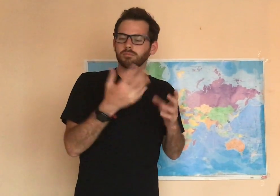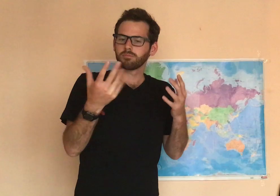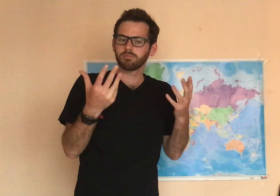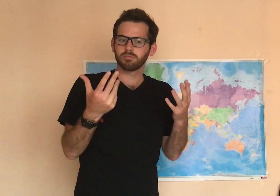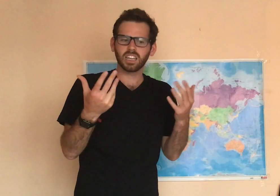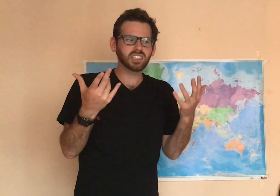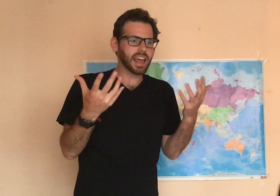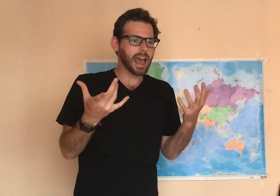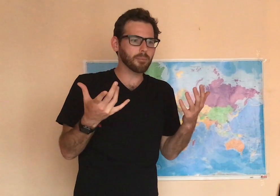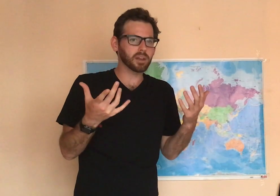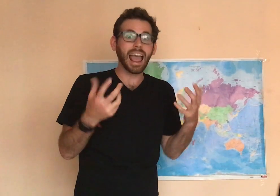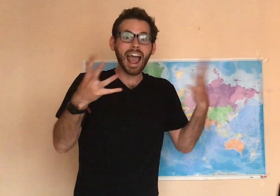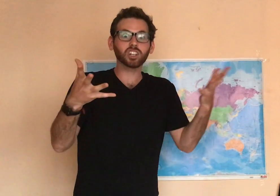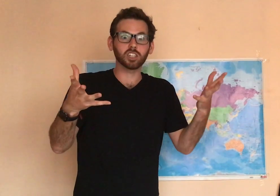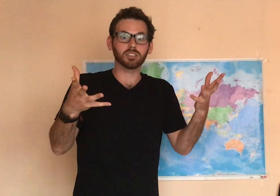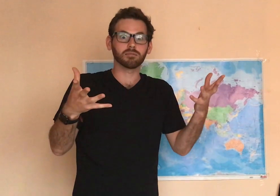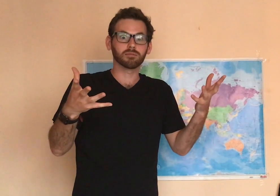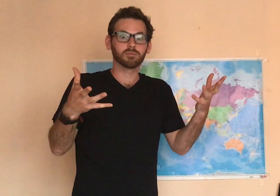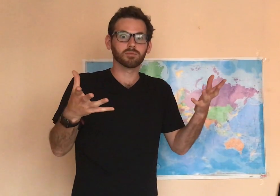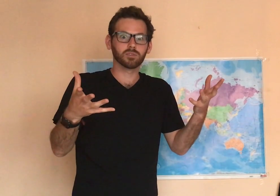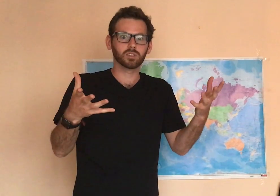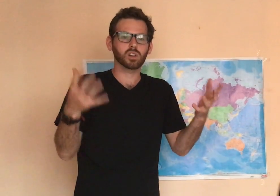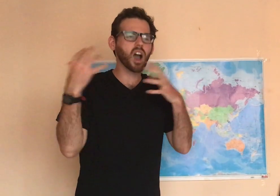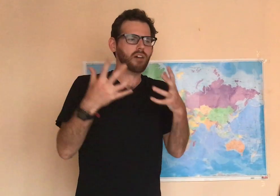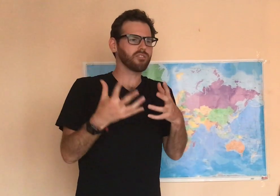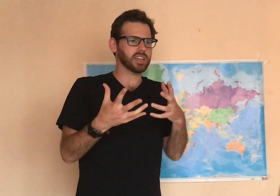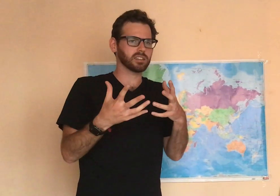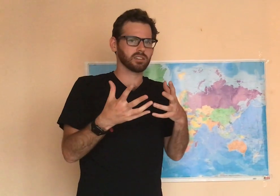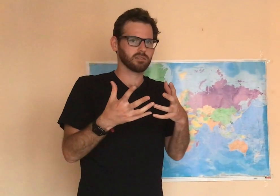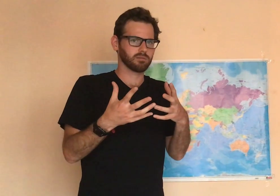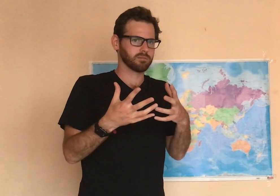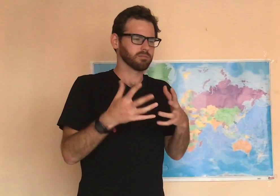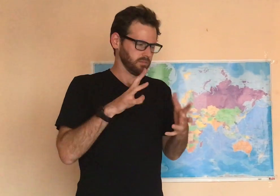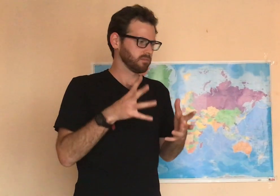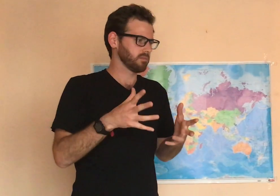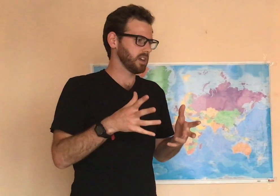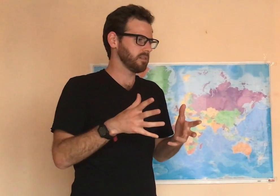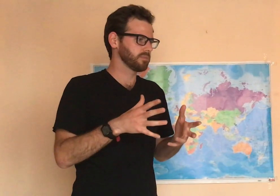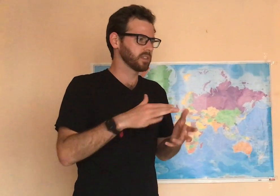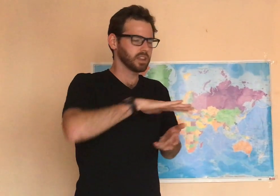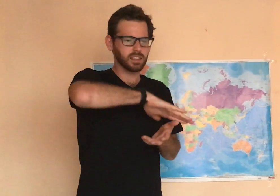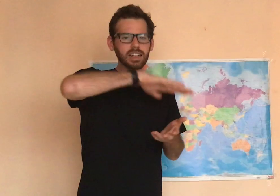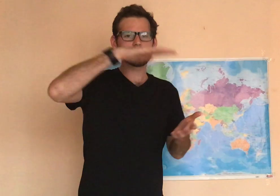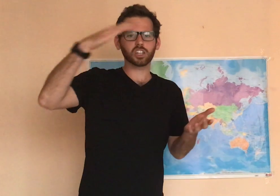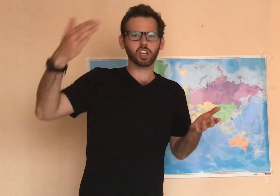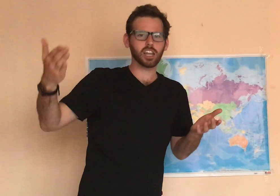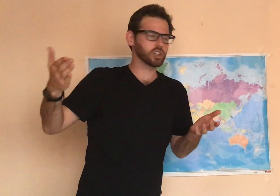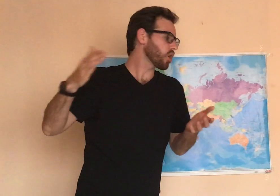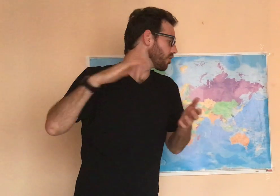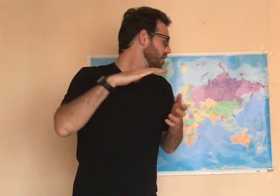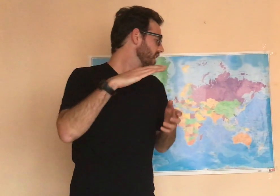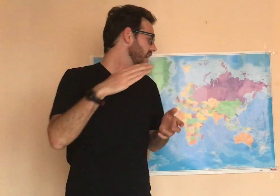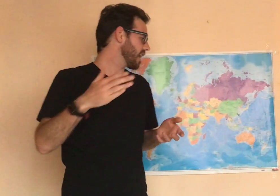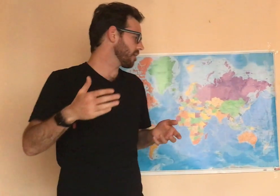Things that happen. Action. Conflict. Things that change over time.